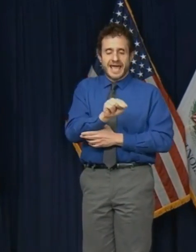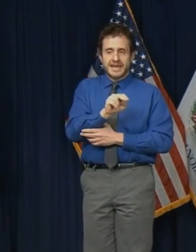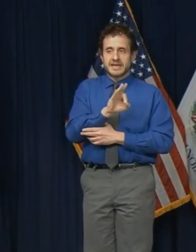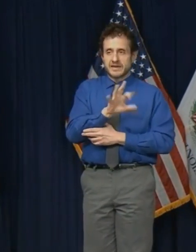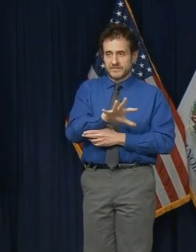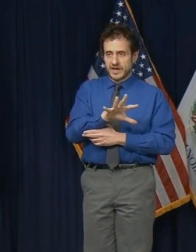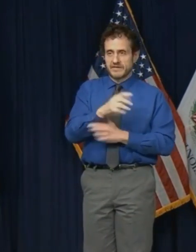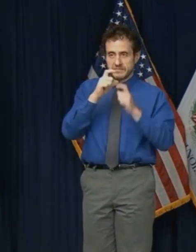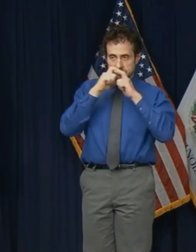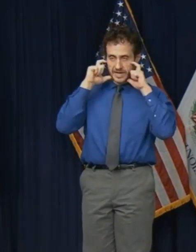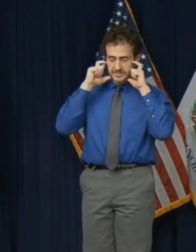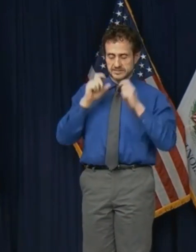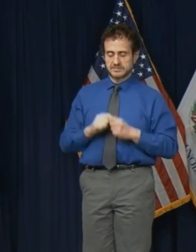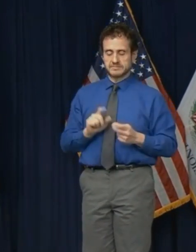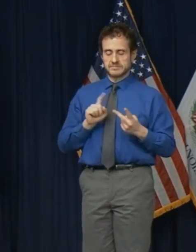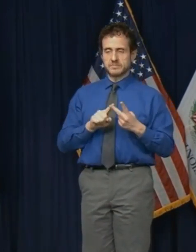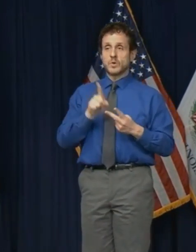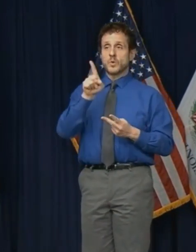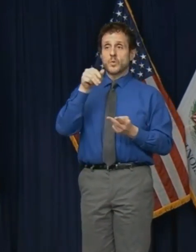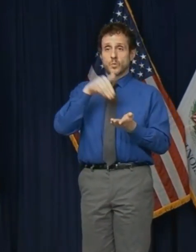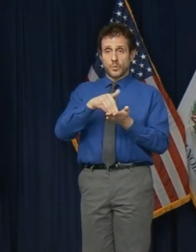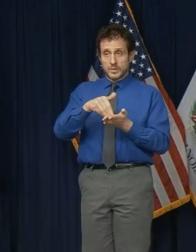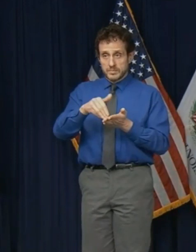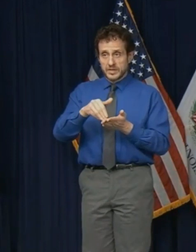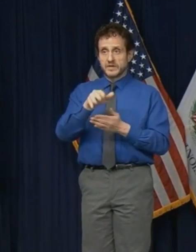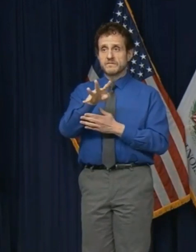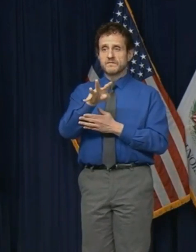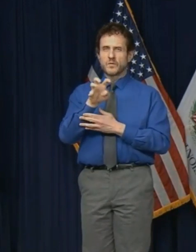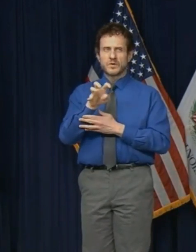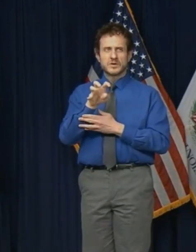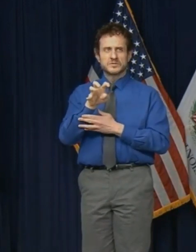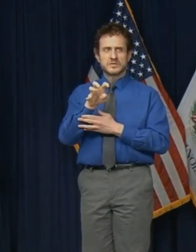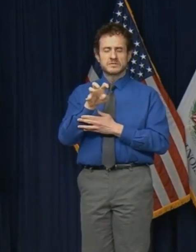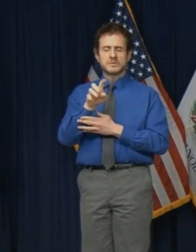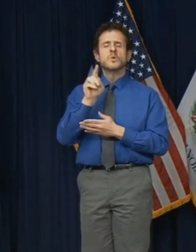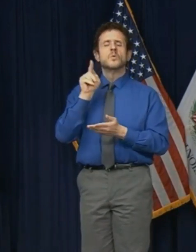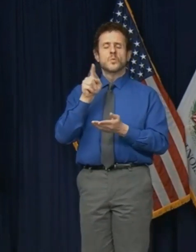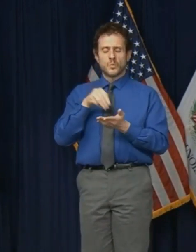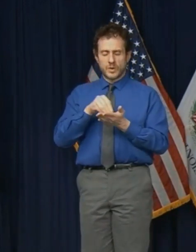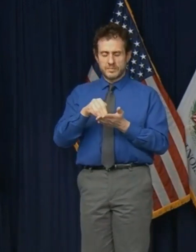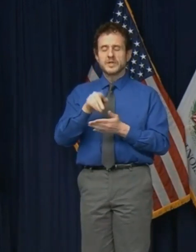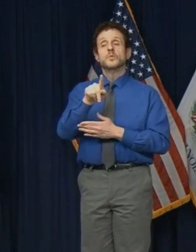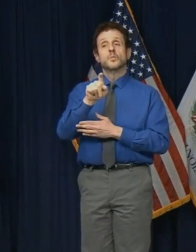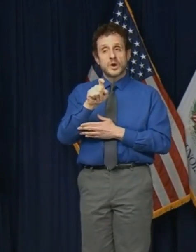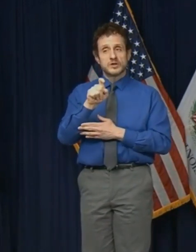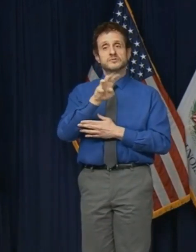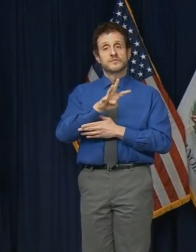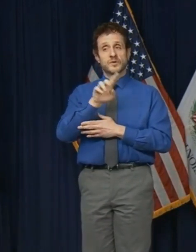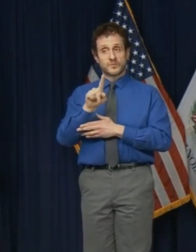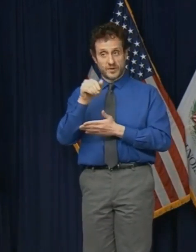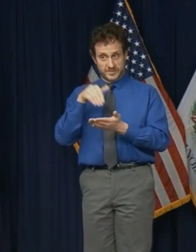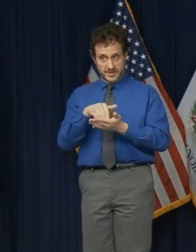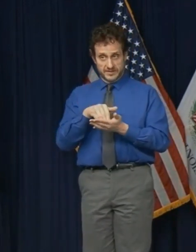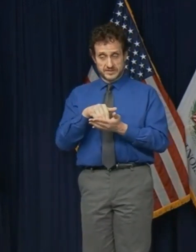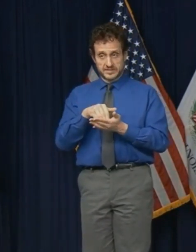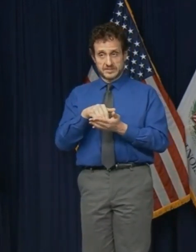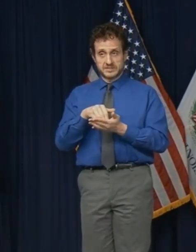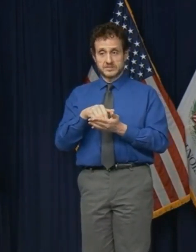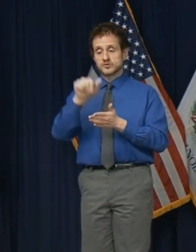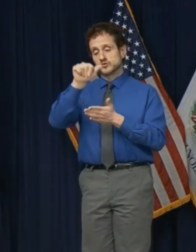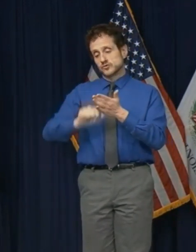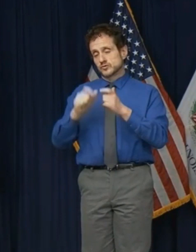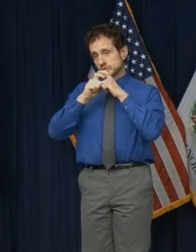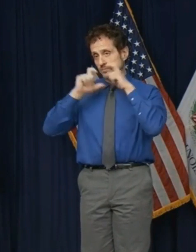masks, 1,141,000 surgical